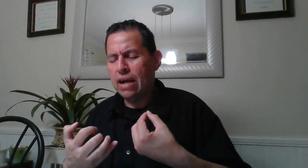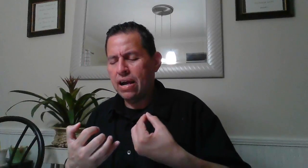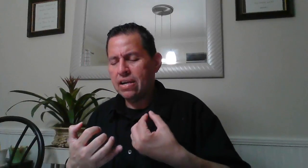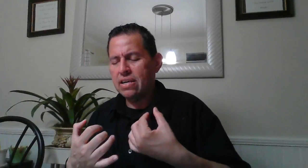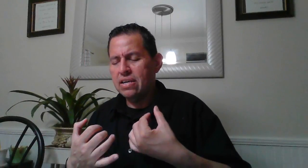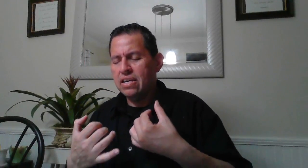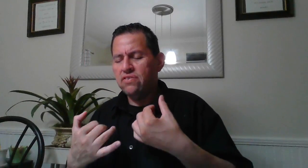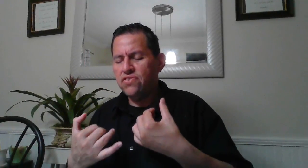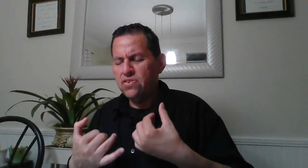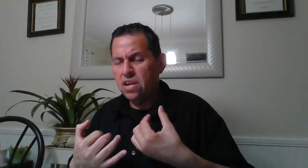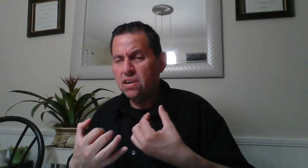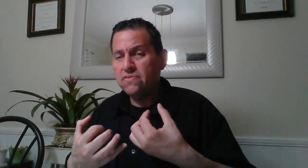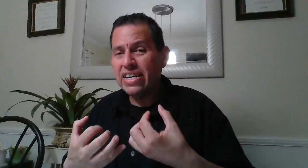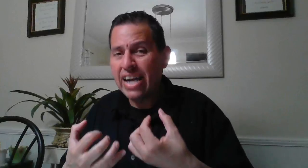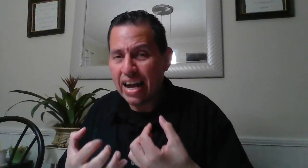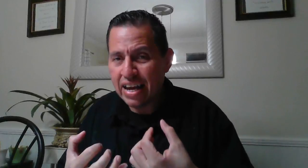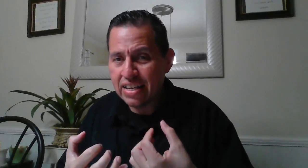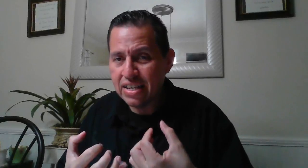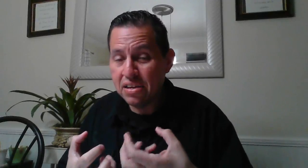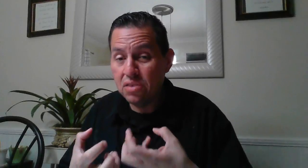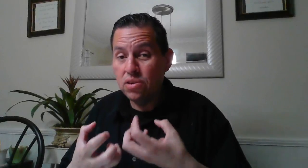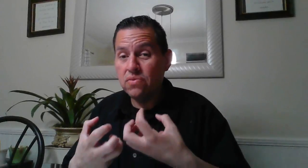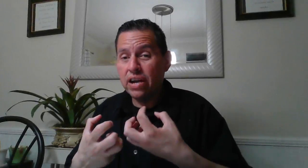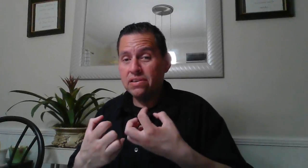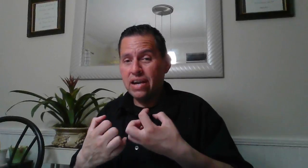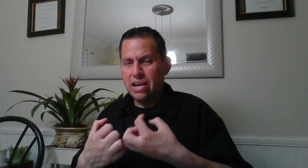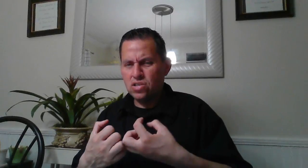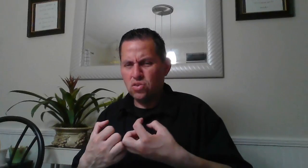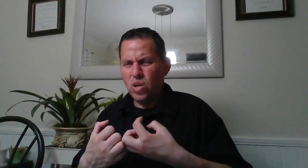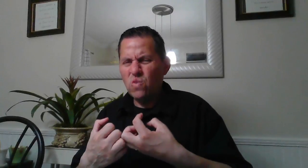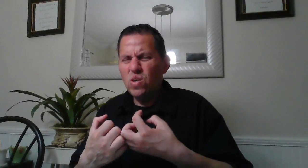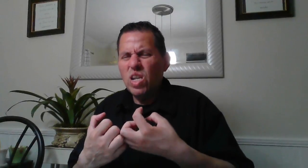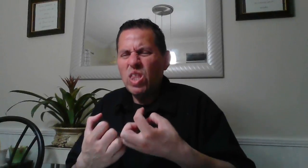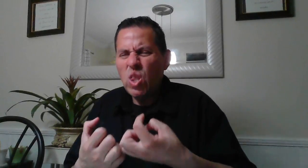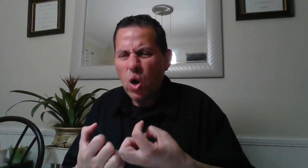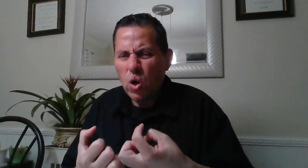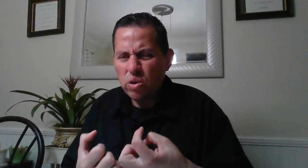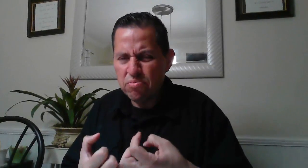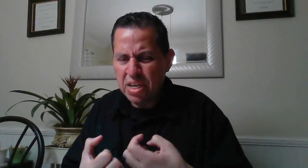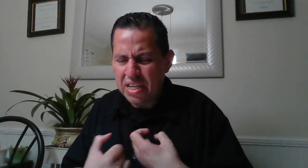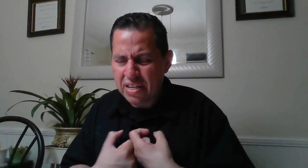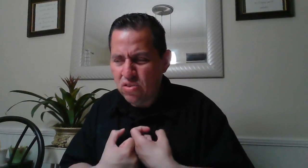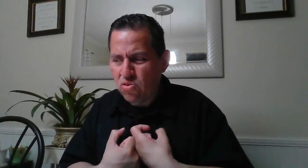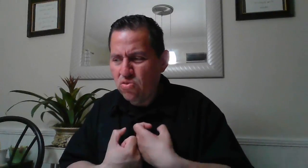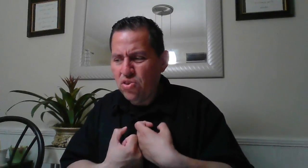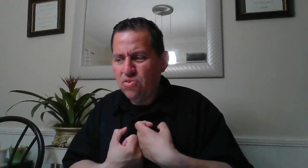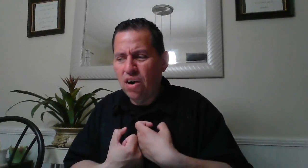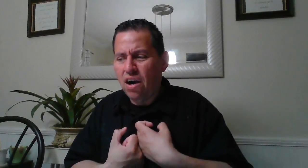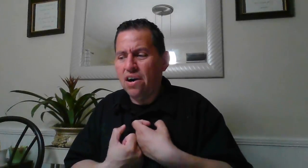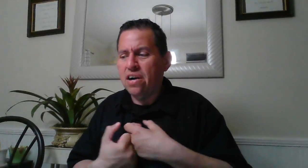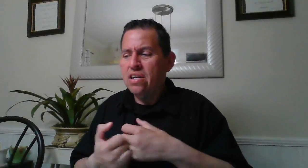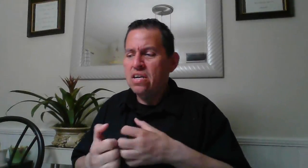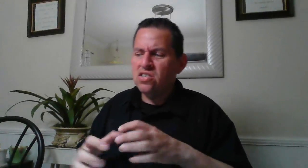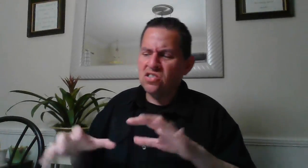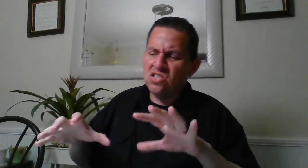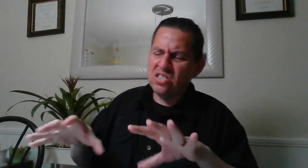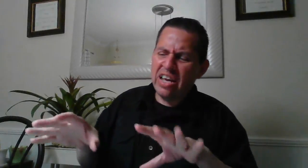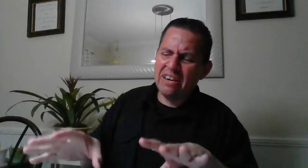back if you love god he will recognize you he will know immediately who you are so just that